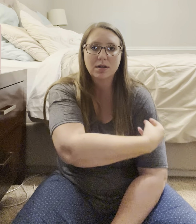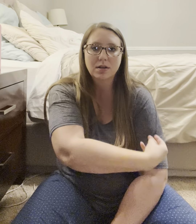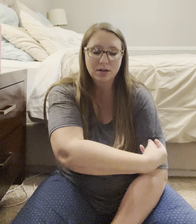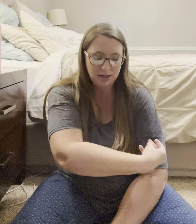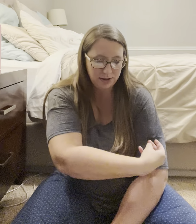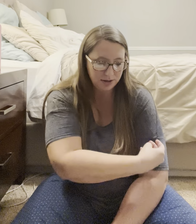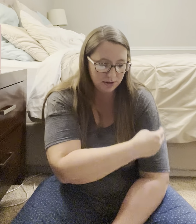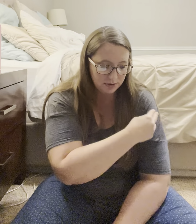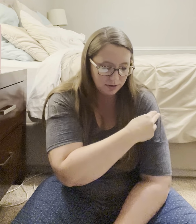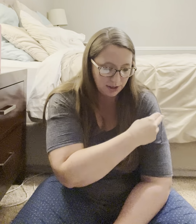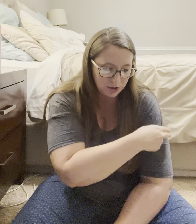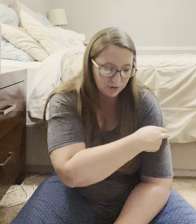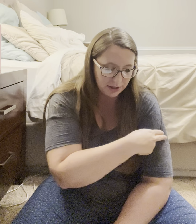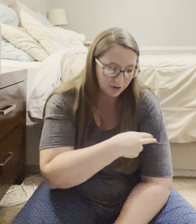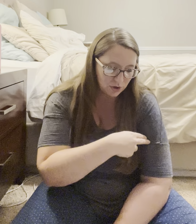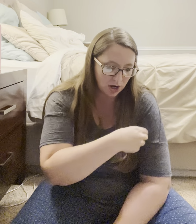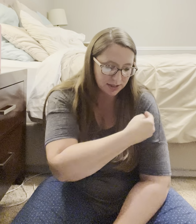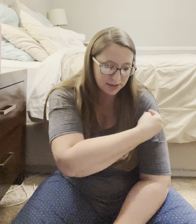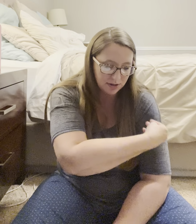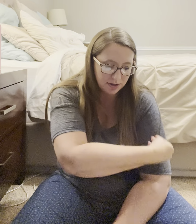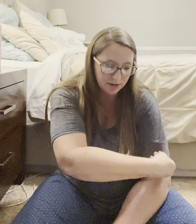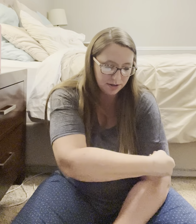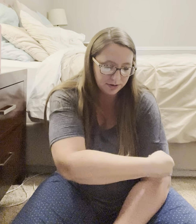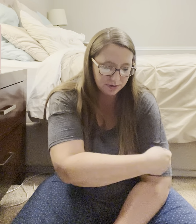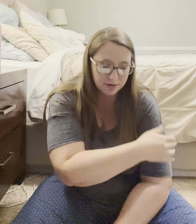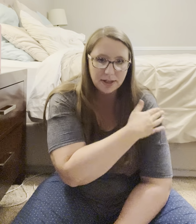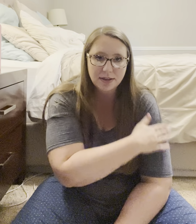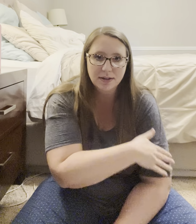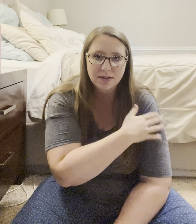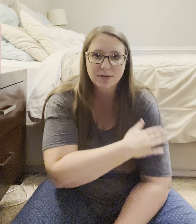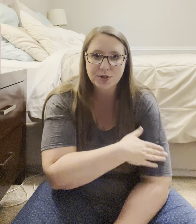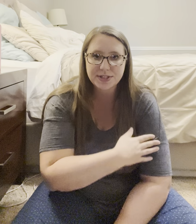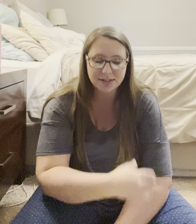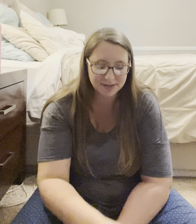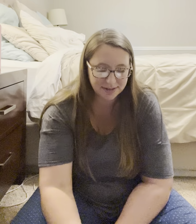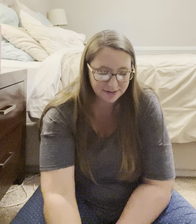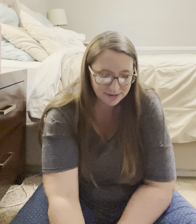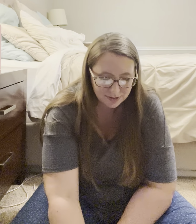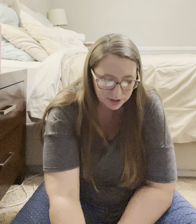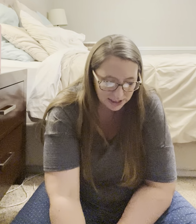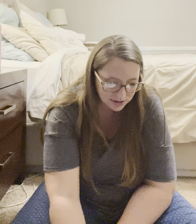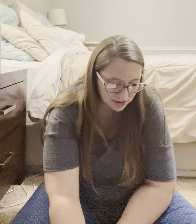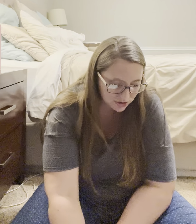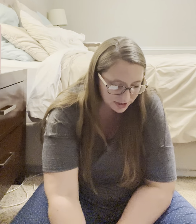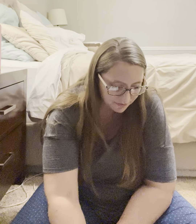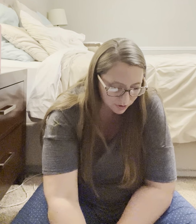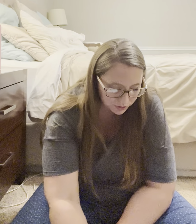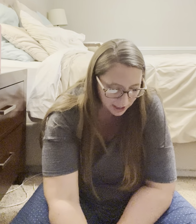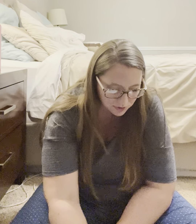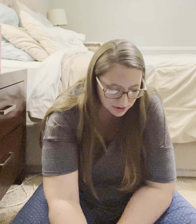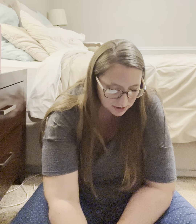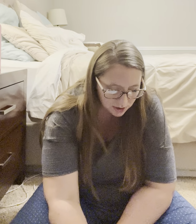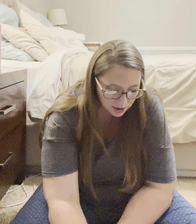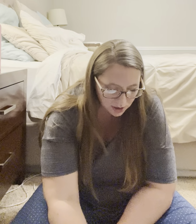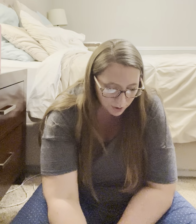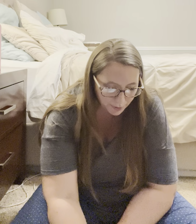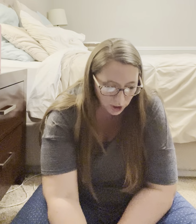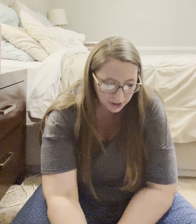Like the, you know, like the cross on their, like the nurses, what they used to have on old gowns. Park.